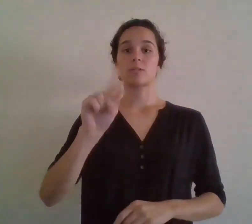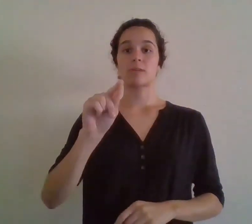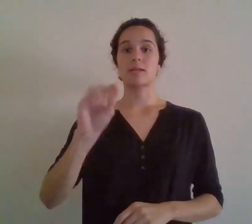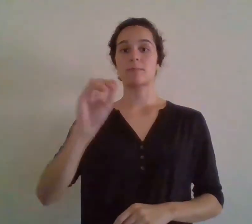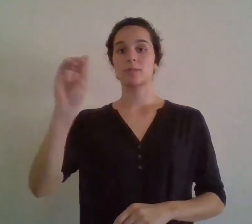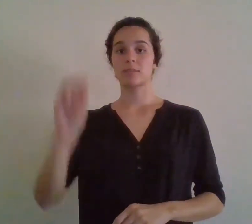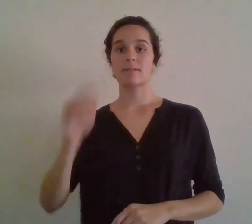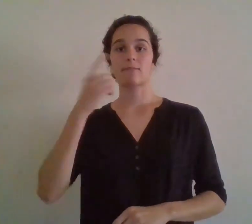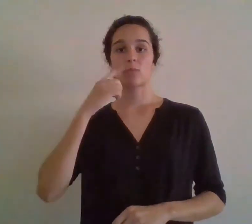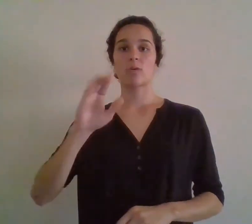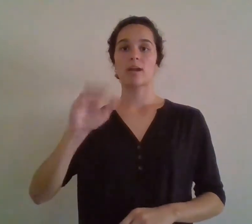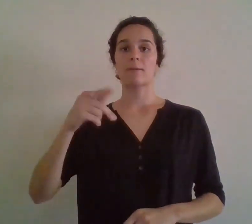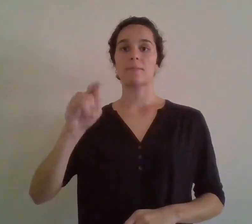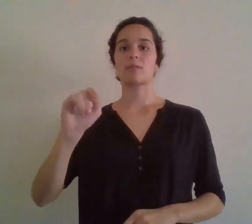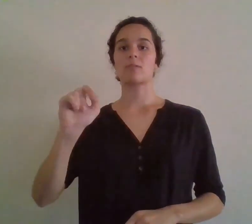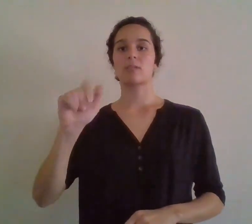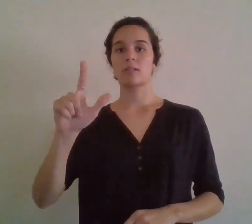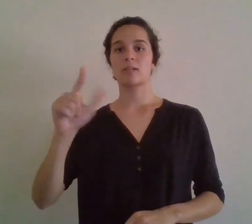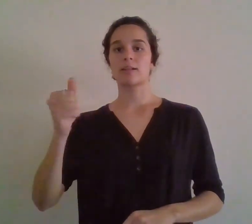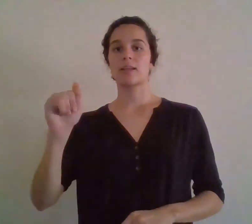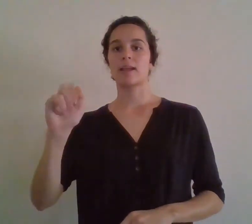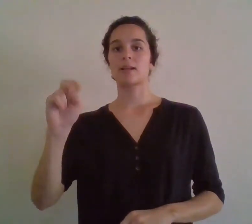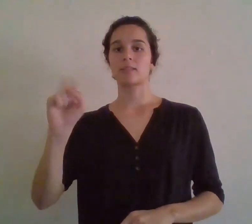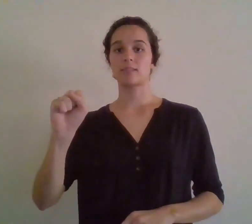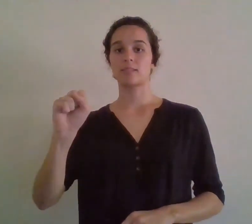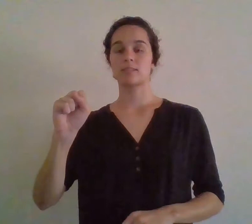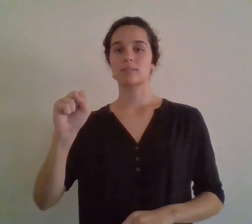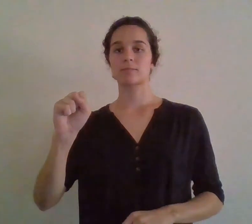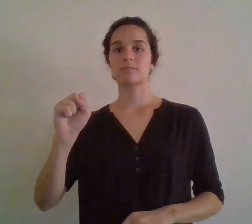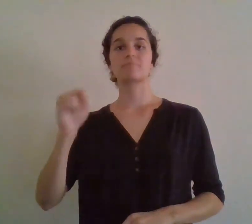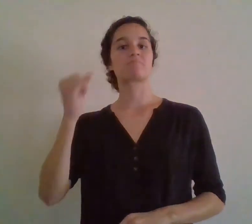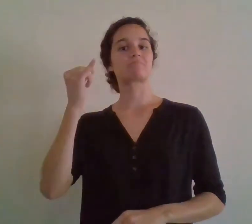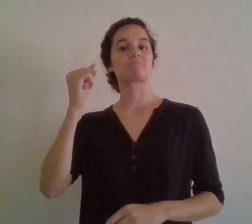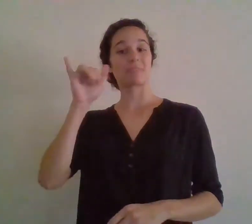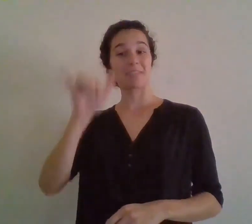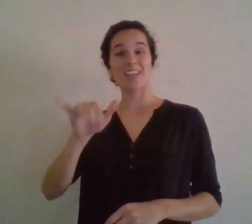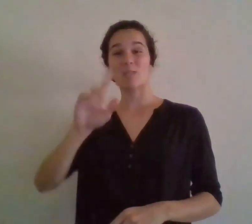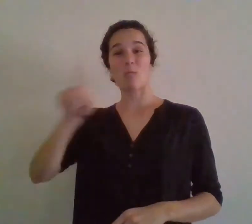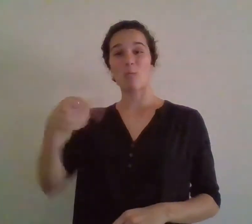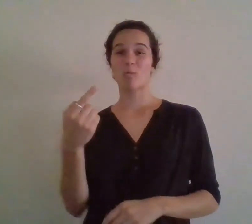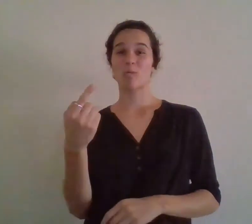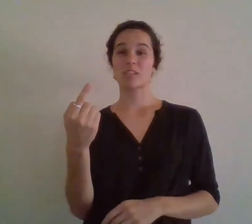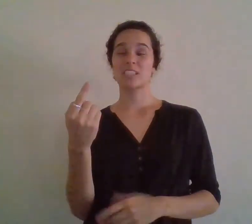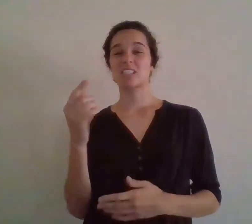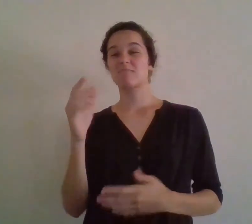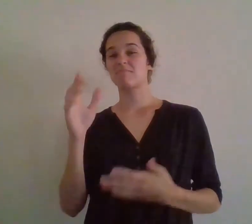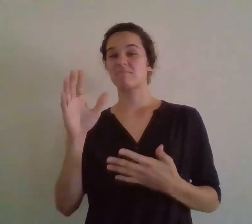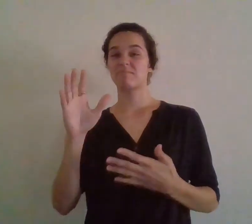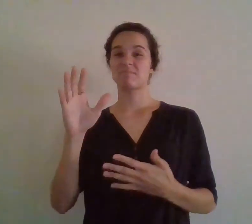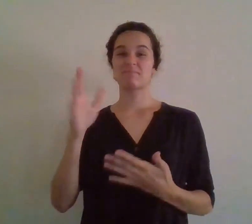% on capital gains, so you're in a high-tax bracket, you would only make $8,000, 20%, which